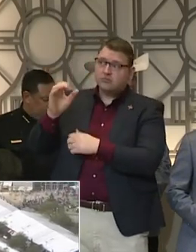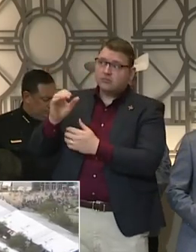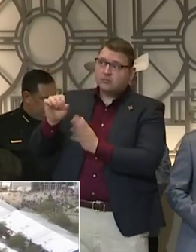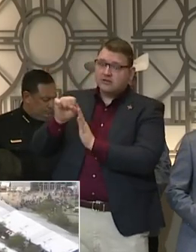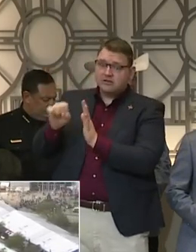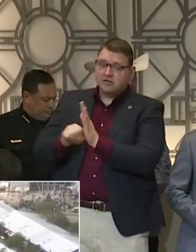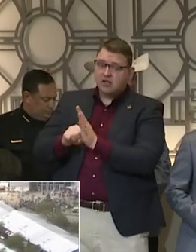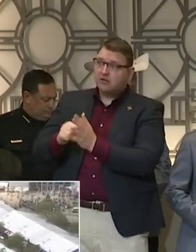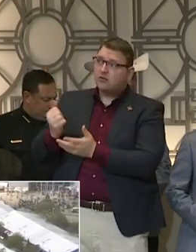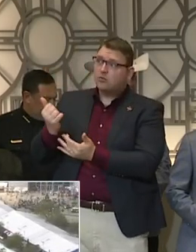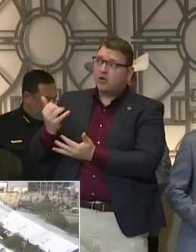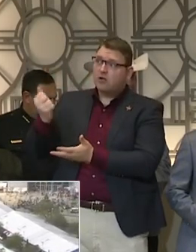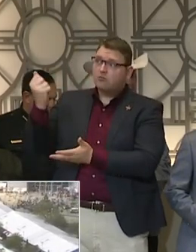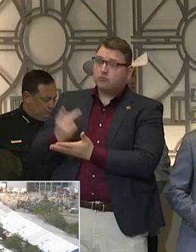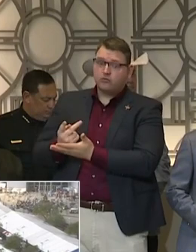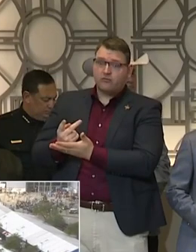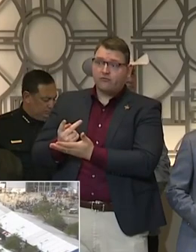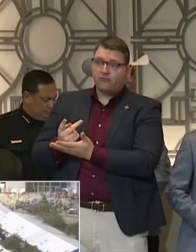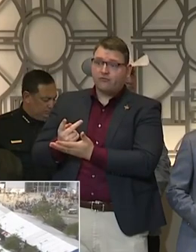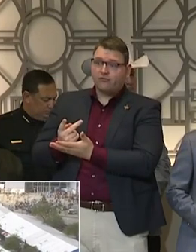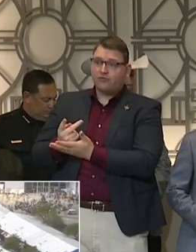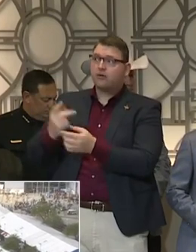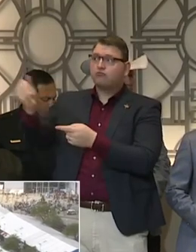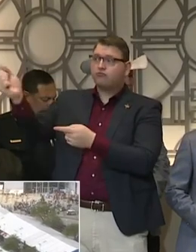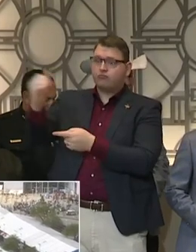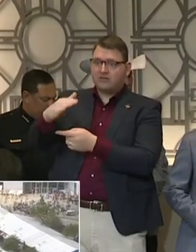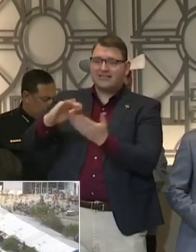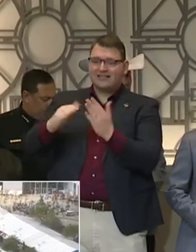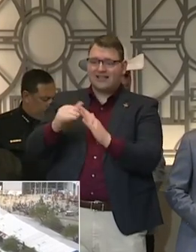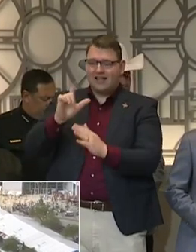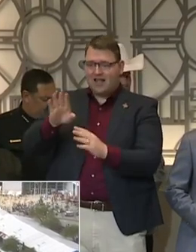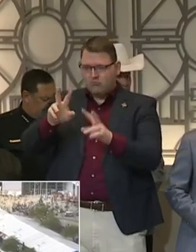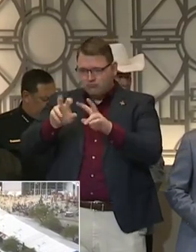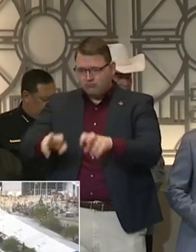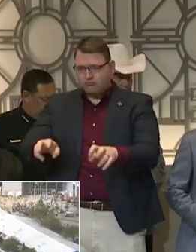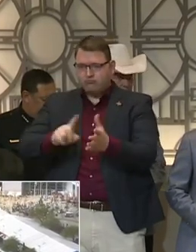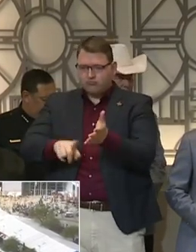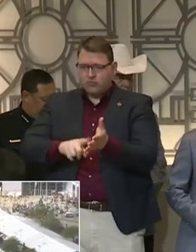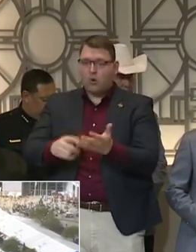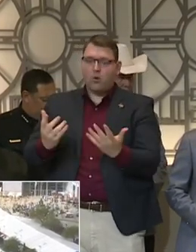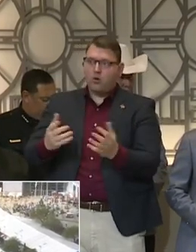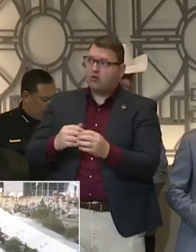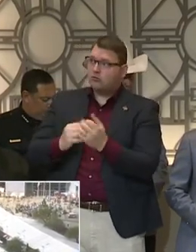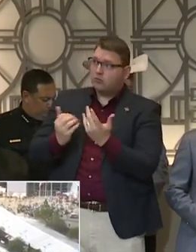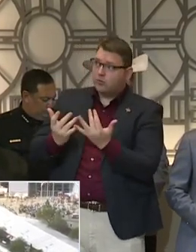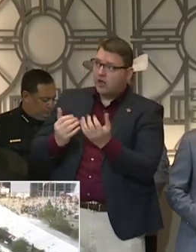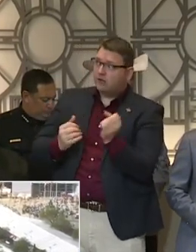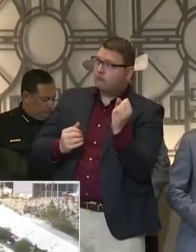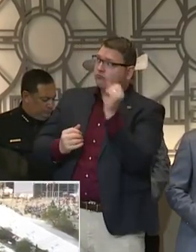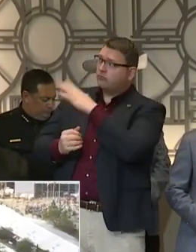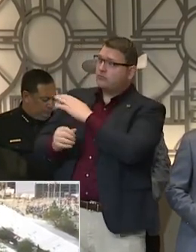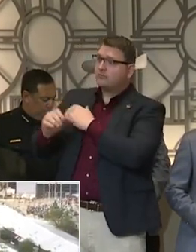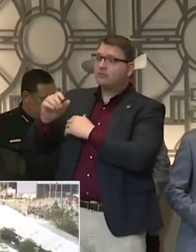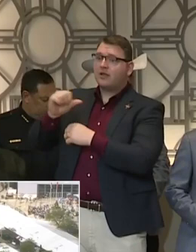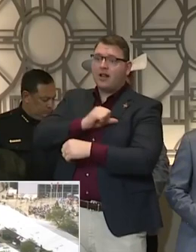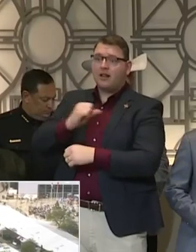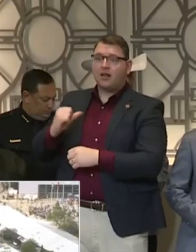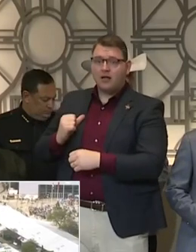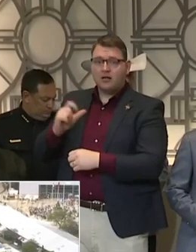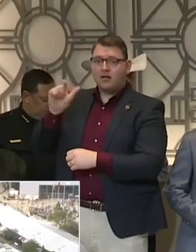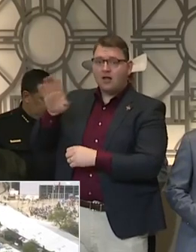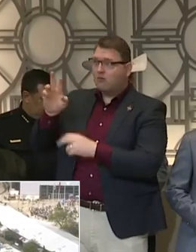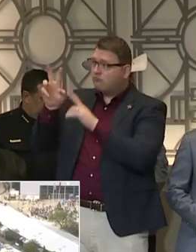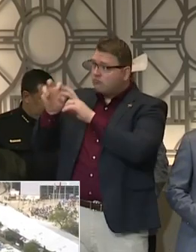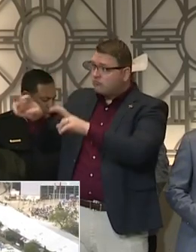able to be sent to the city lab or to be sent to the lab in Atlanta. And so there are many more folks we could